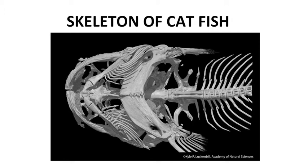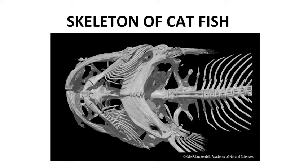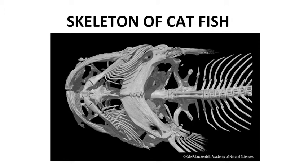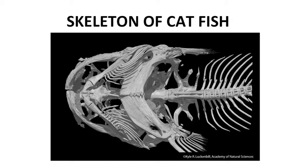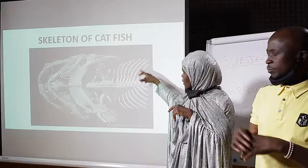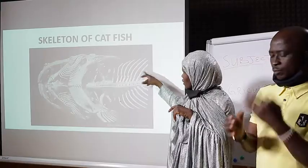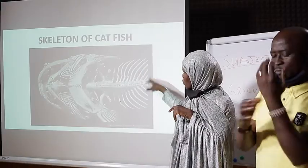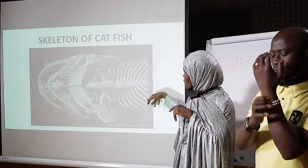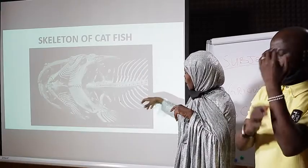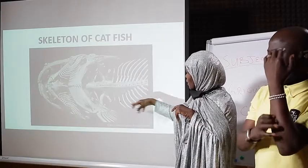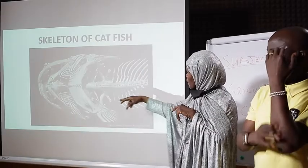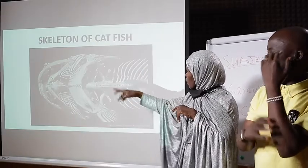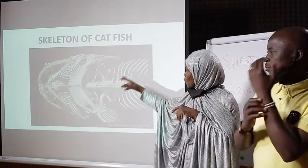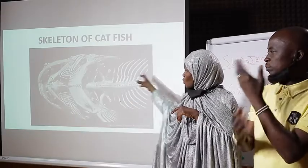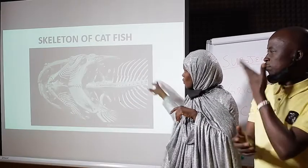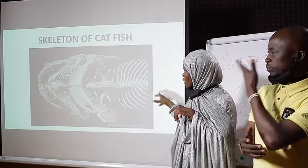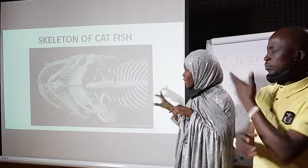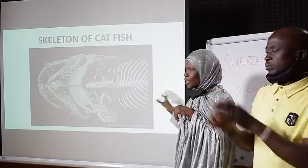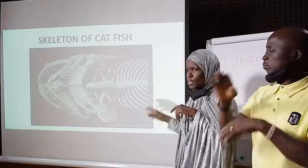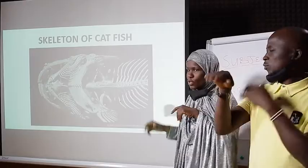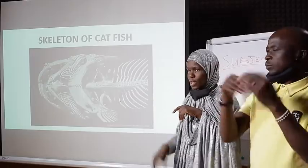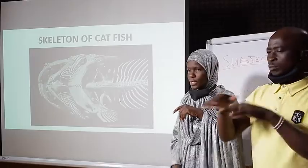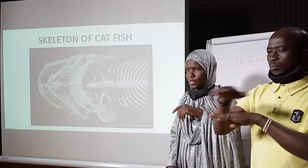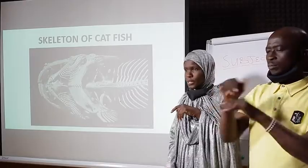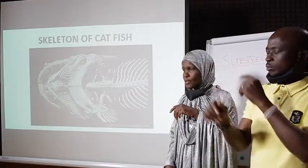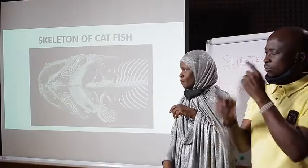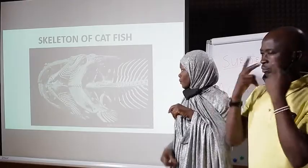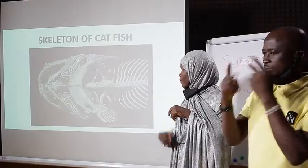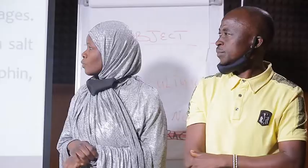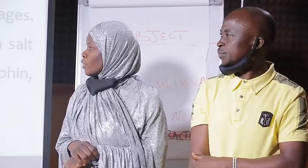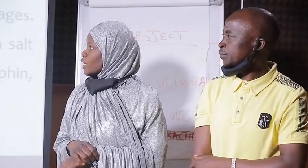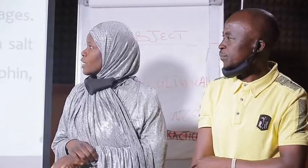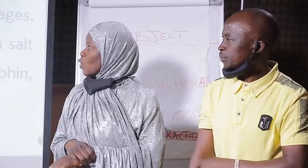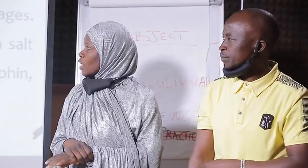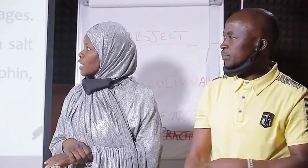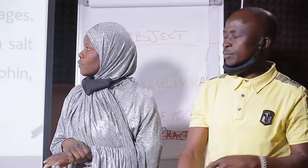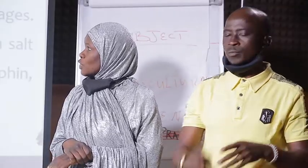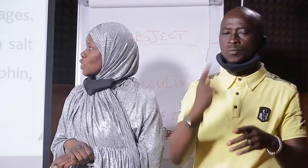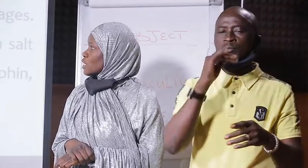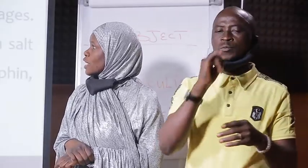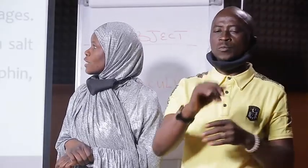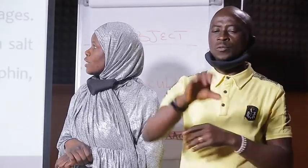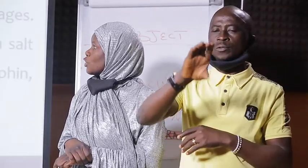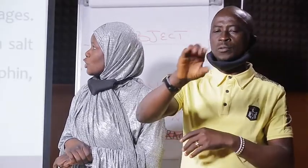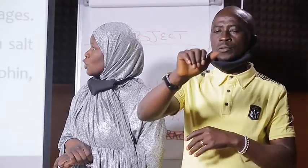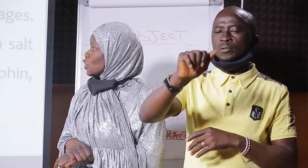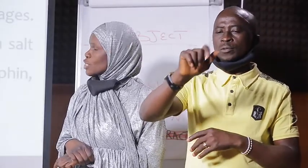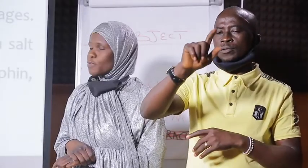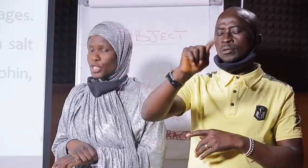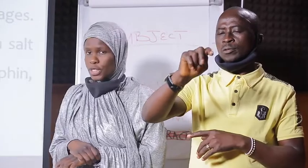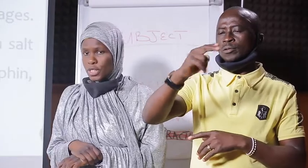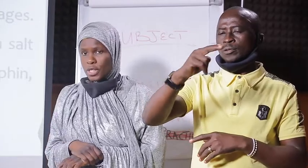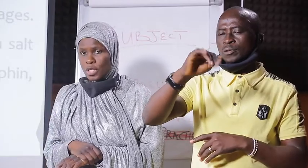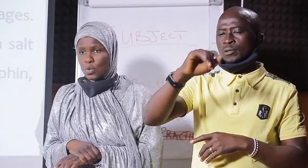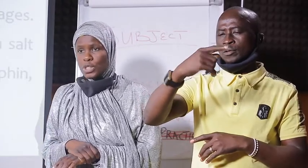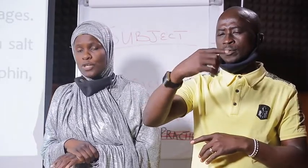Bony skeletons. The bones are there. They are all over. They are clear. You can see it. The second classification is cartilaginous